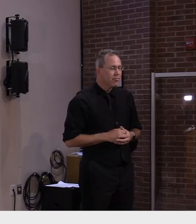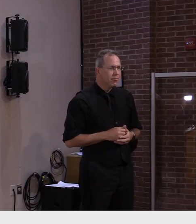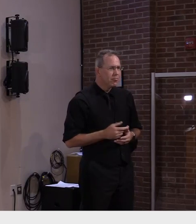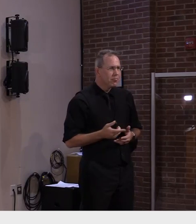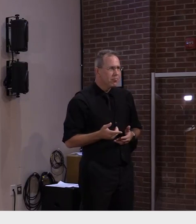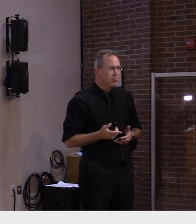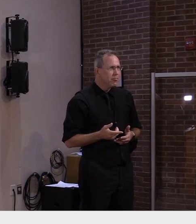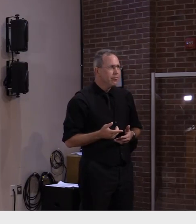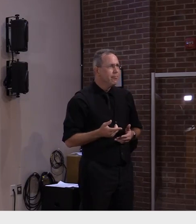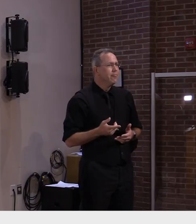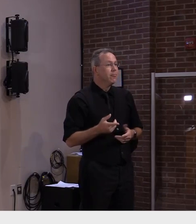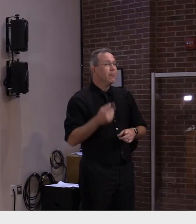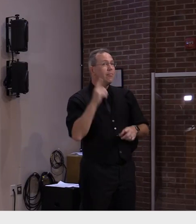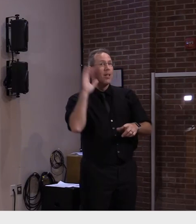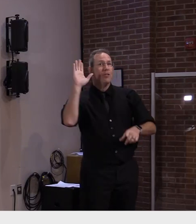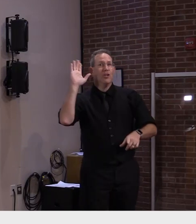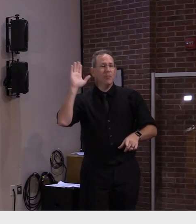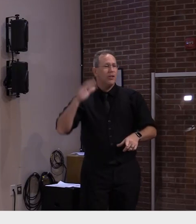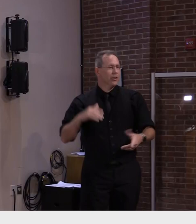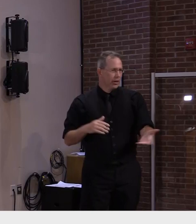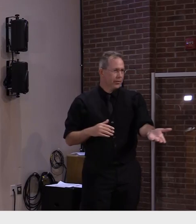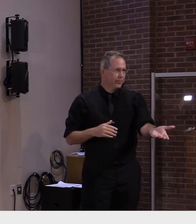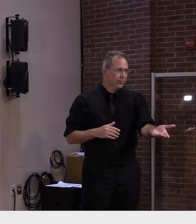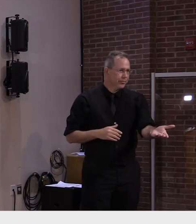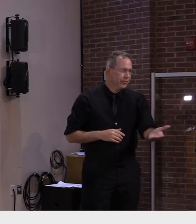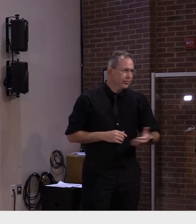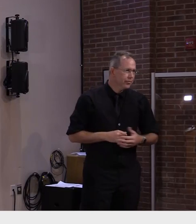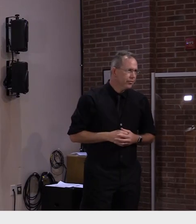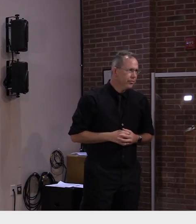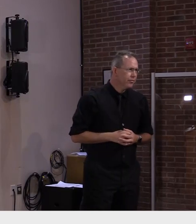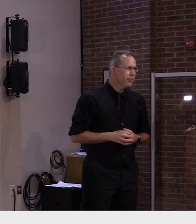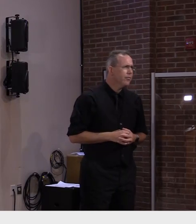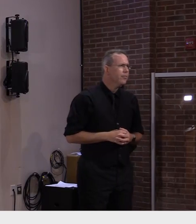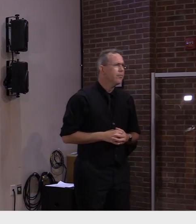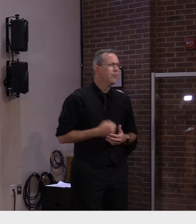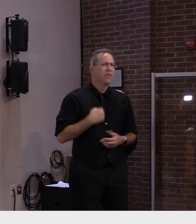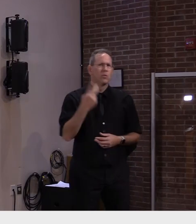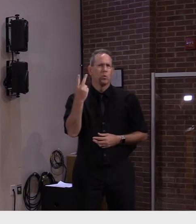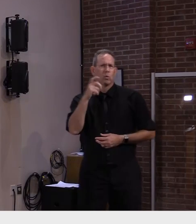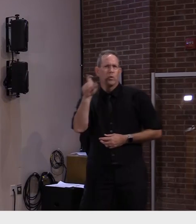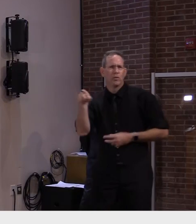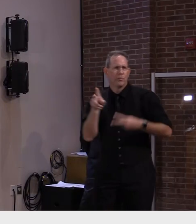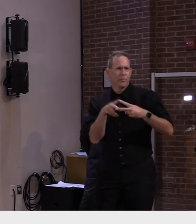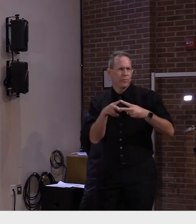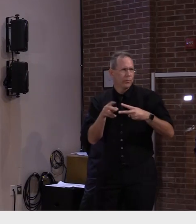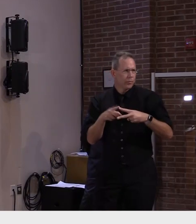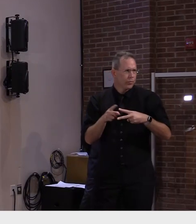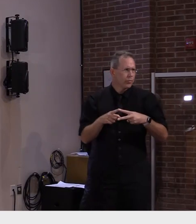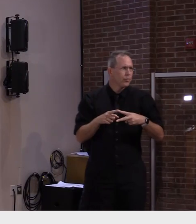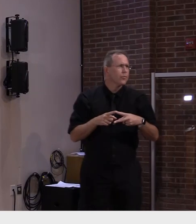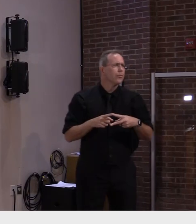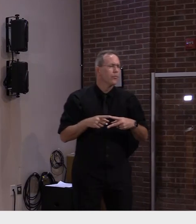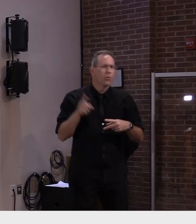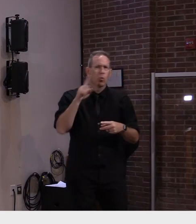Thanks, Jason. A couple of quick questions for you. Dr. Levine, one really quickly.